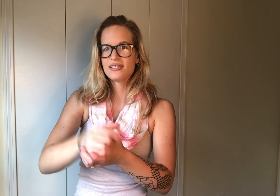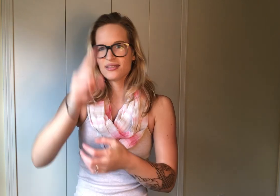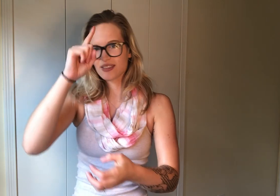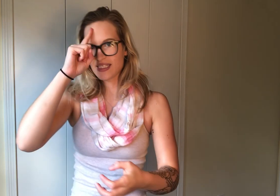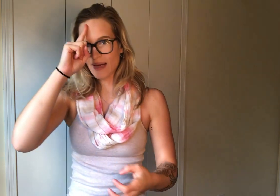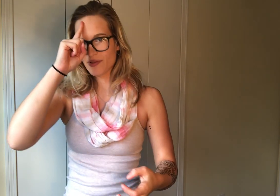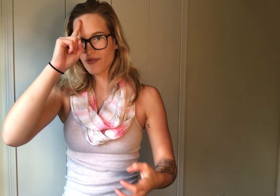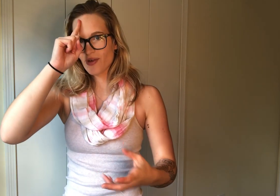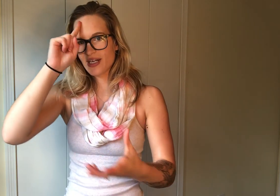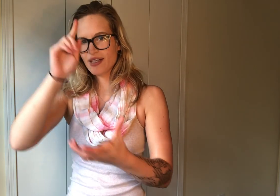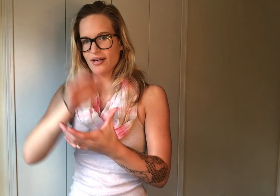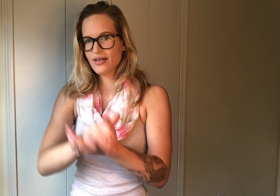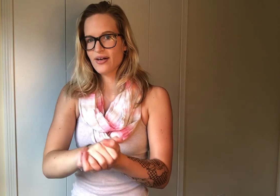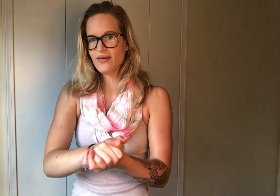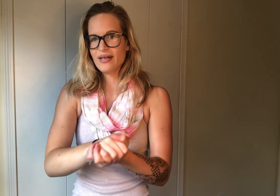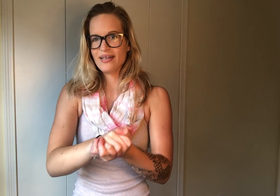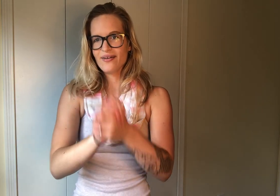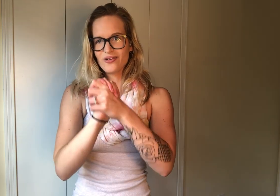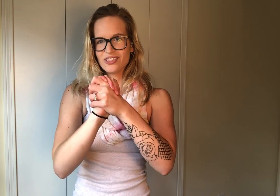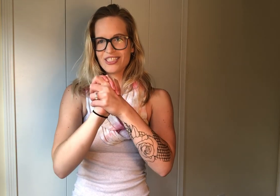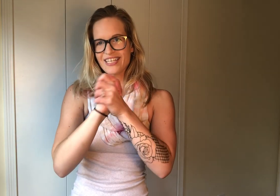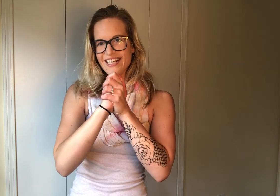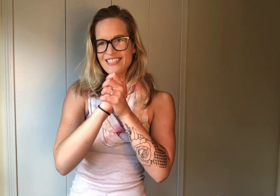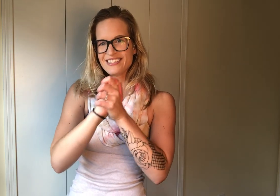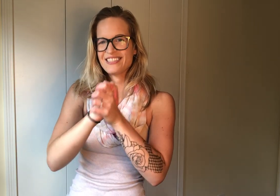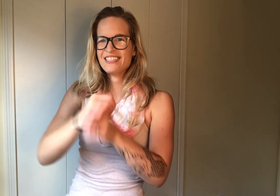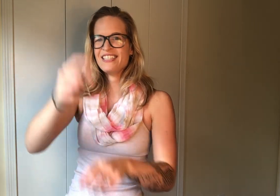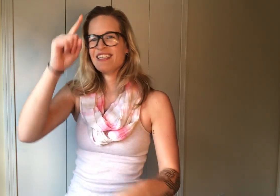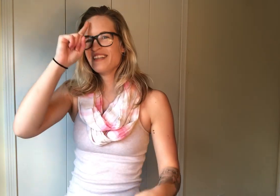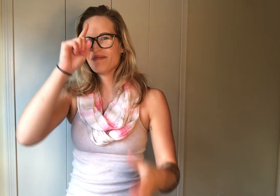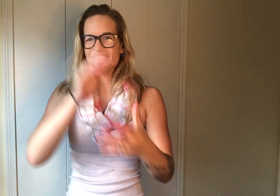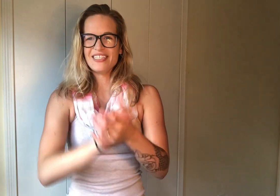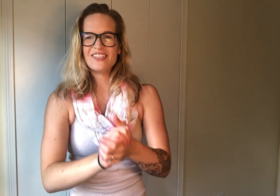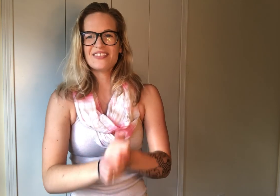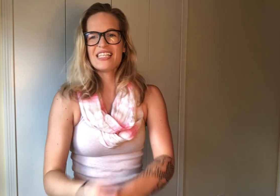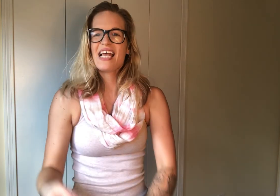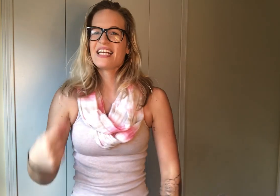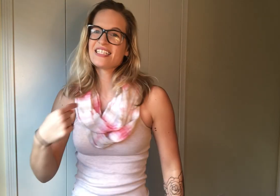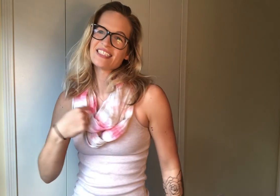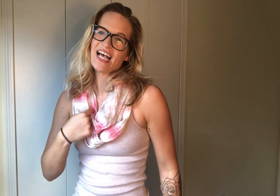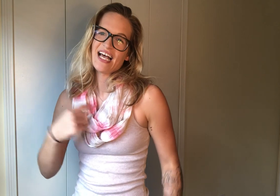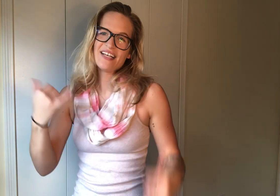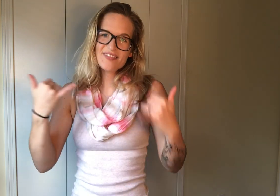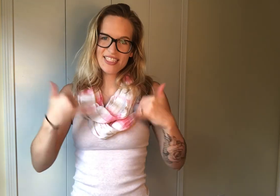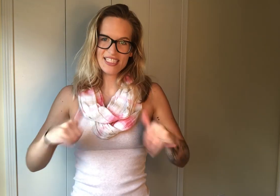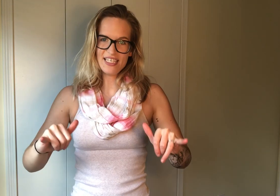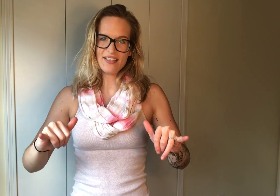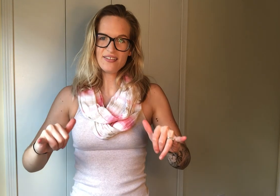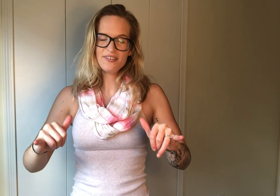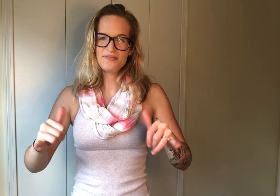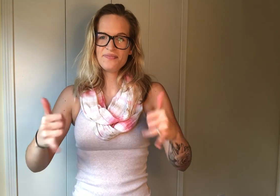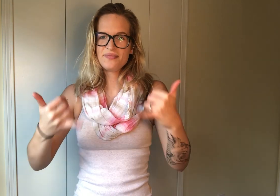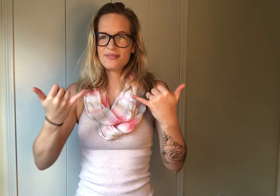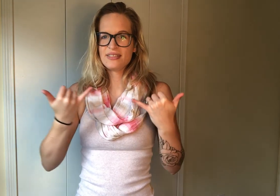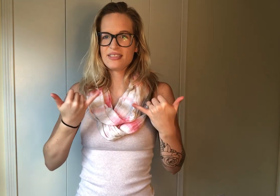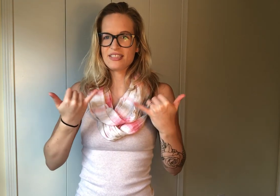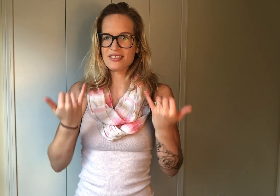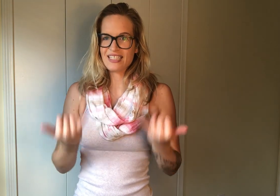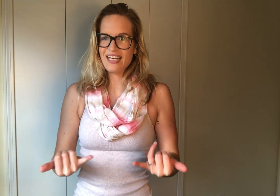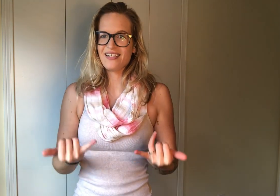let's tap the forehead and go and hold your hands, believes, because I still, so it's kind of